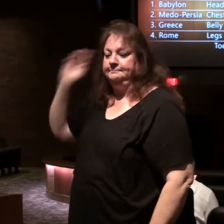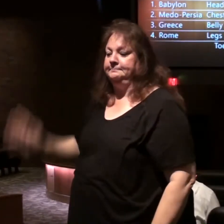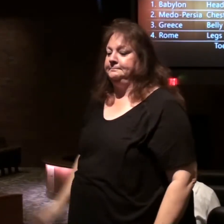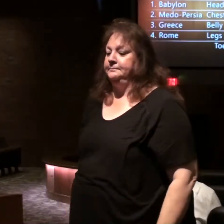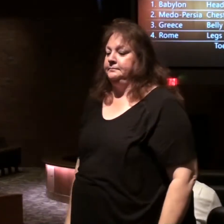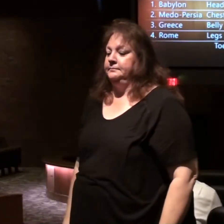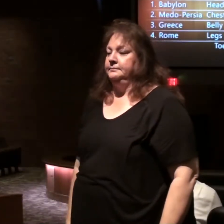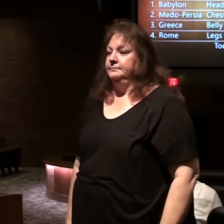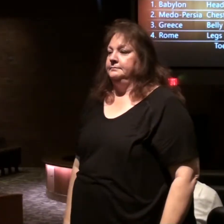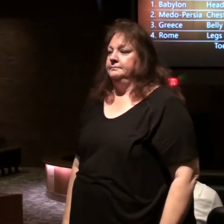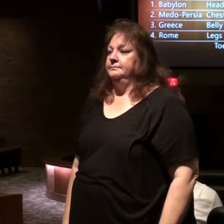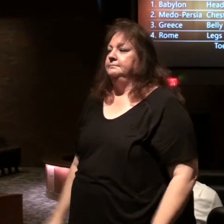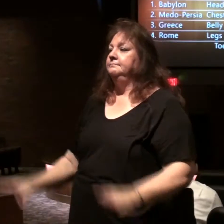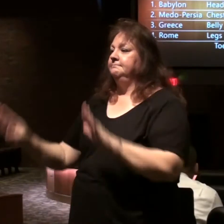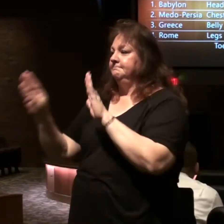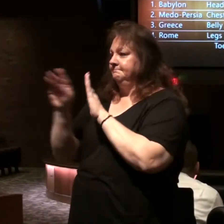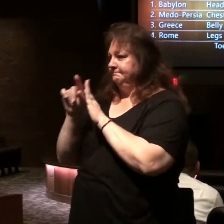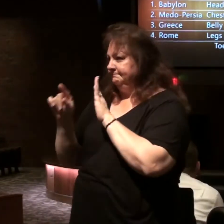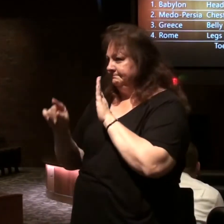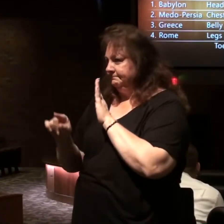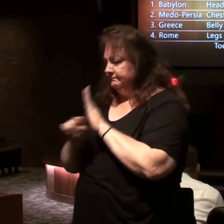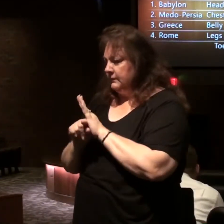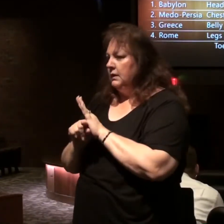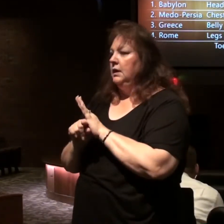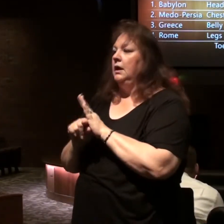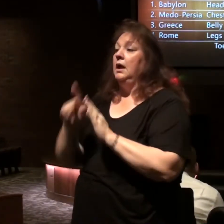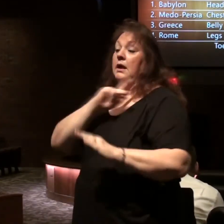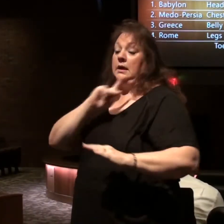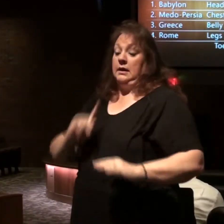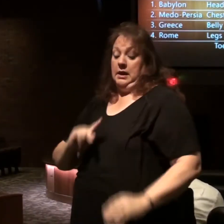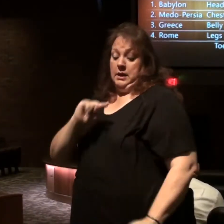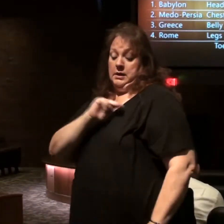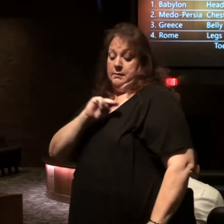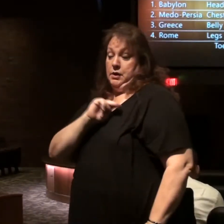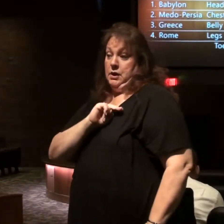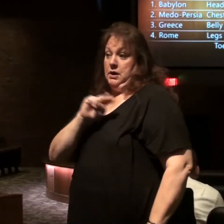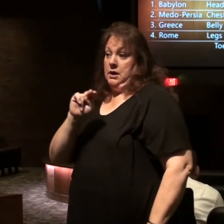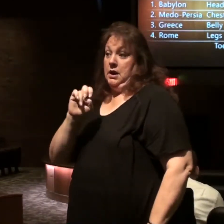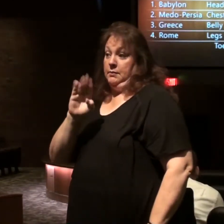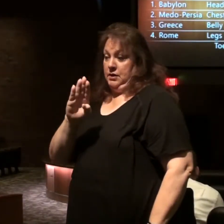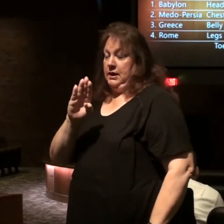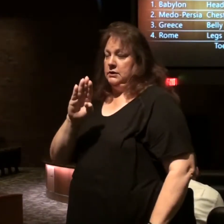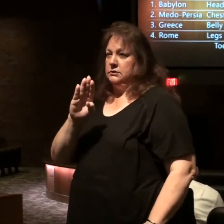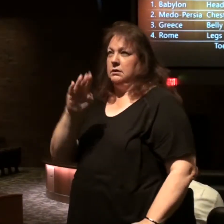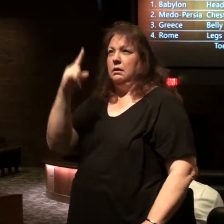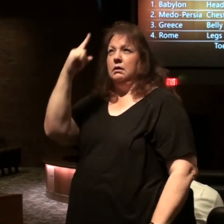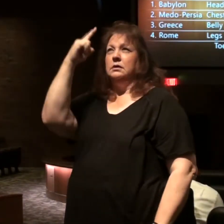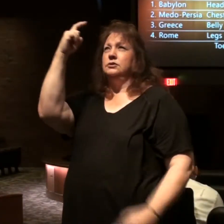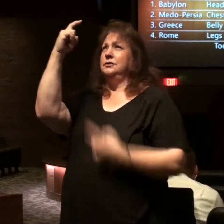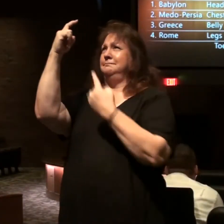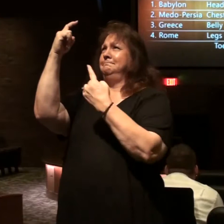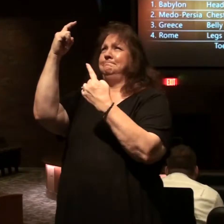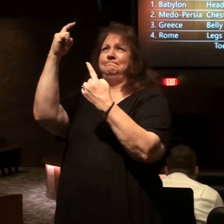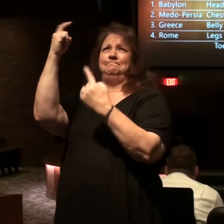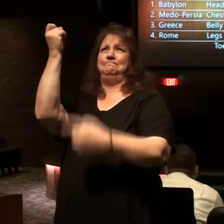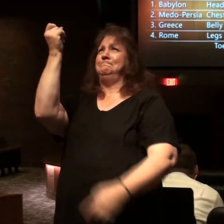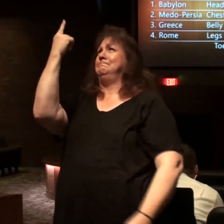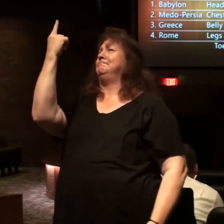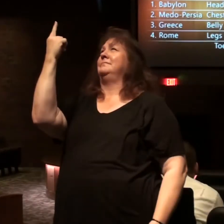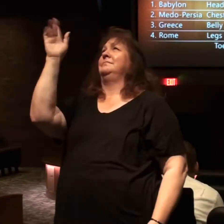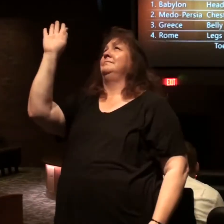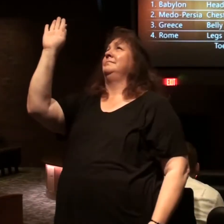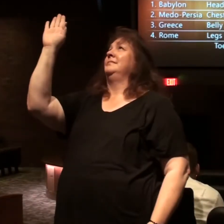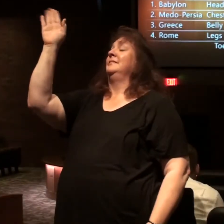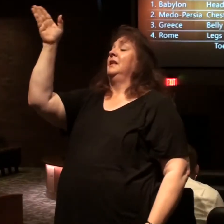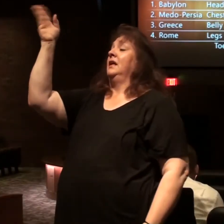it's the background Nebuchadnezzar had a dream he couldn't figure it out God had to give revelation